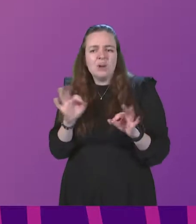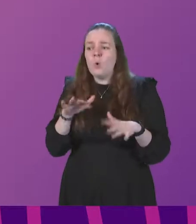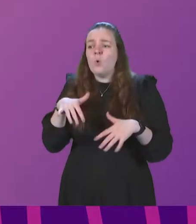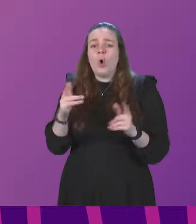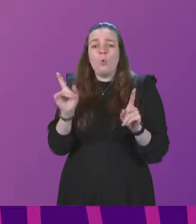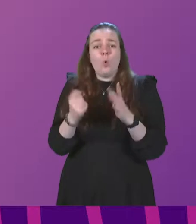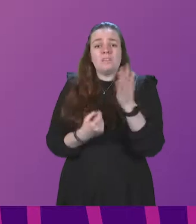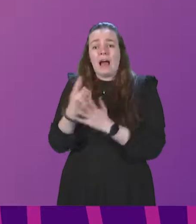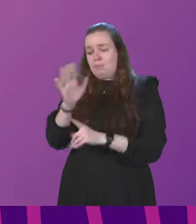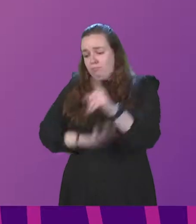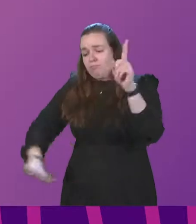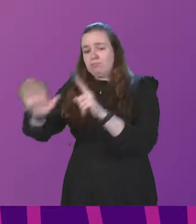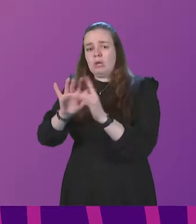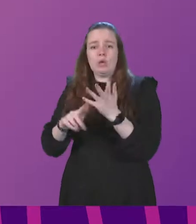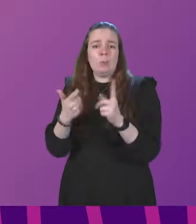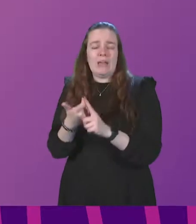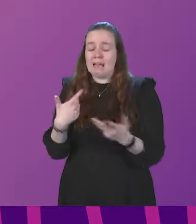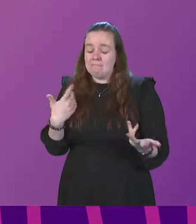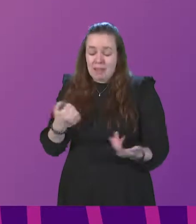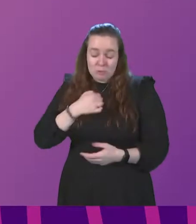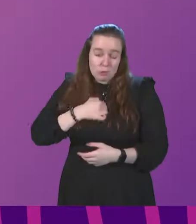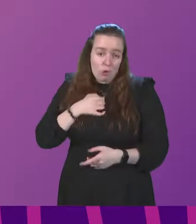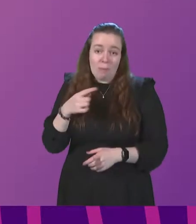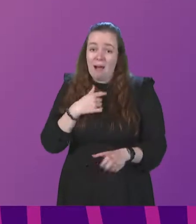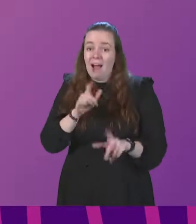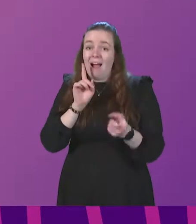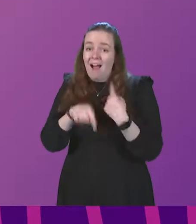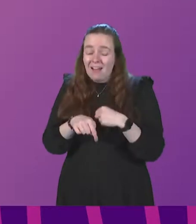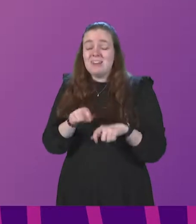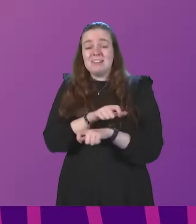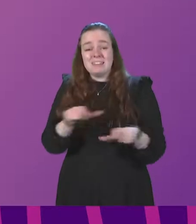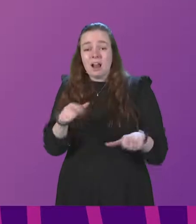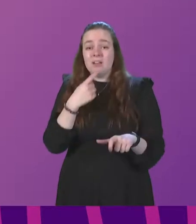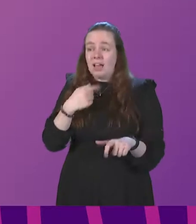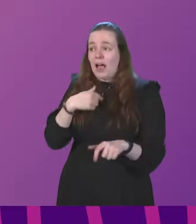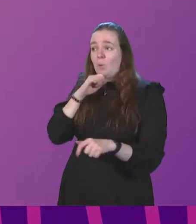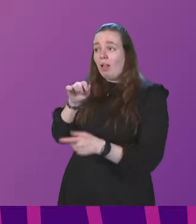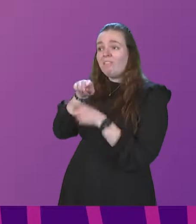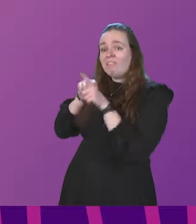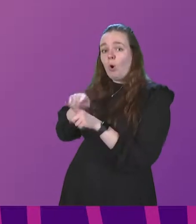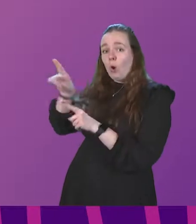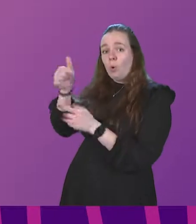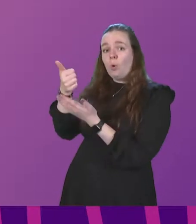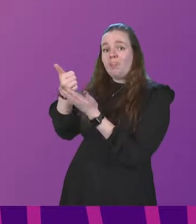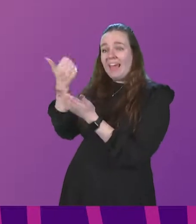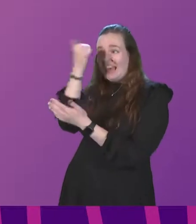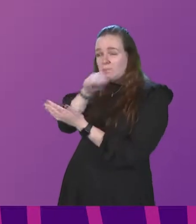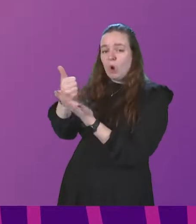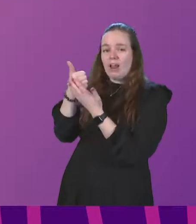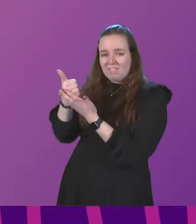in the rest of the UK, then I'm sorry, but my answer will continue to be I will listen to the experts and our guidance will be based on that.